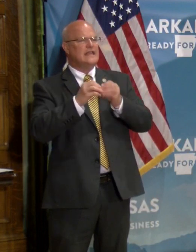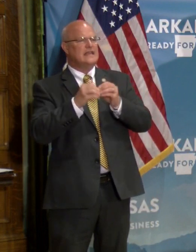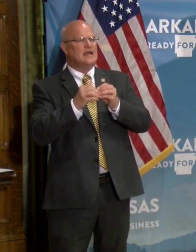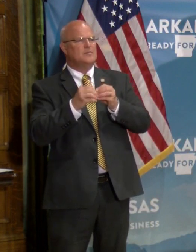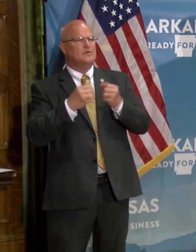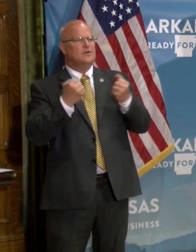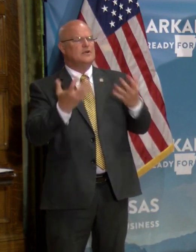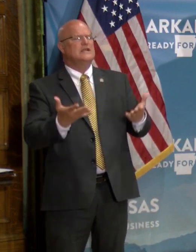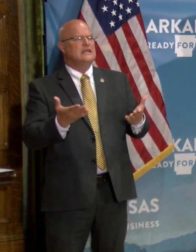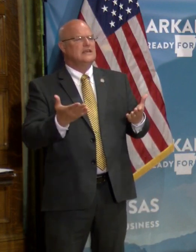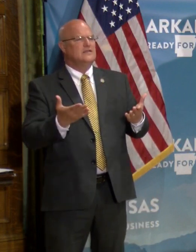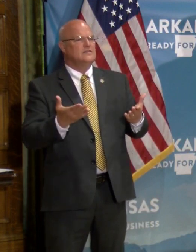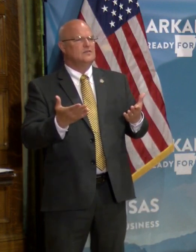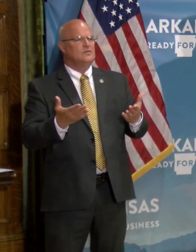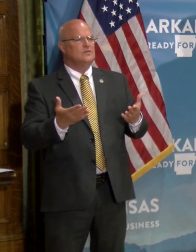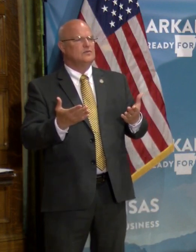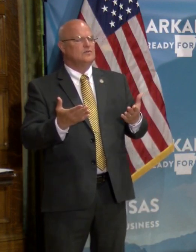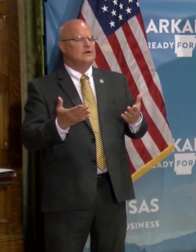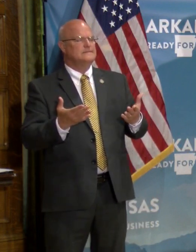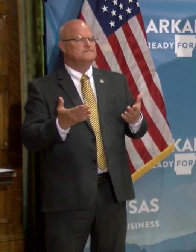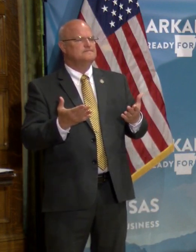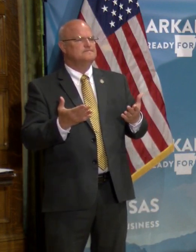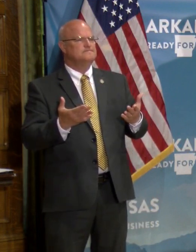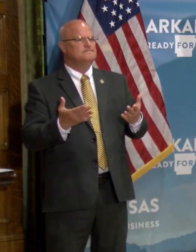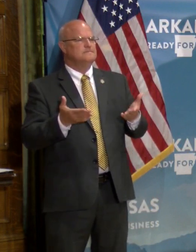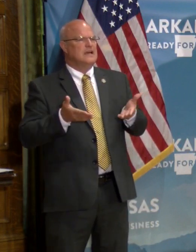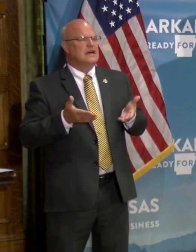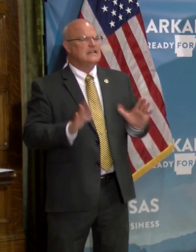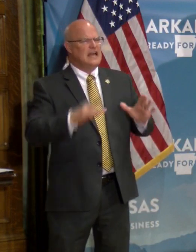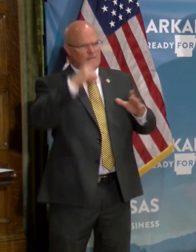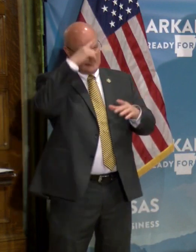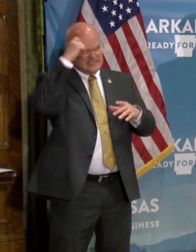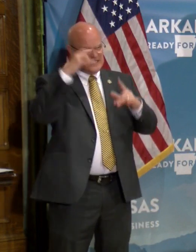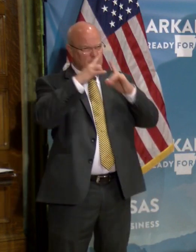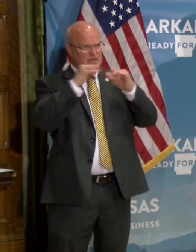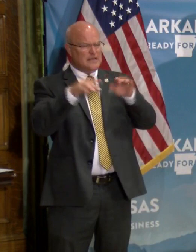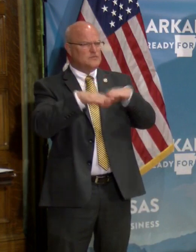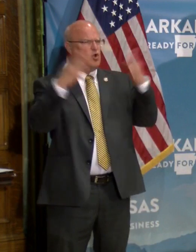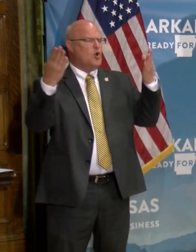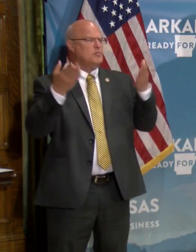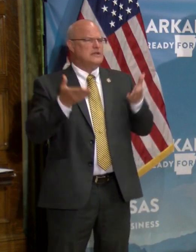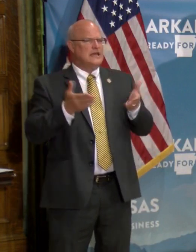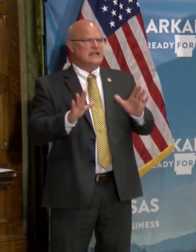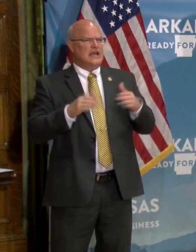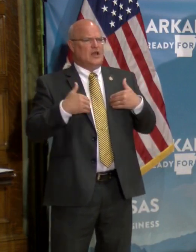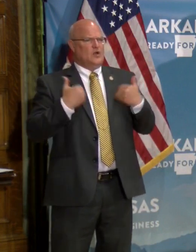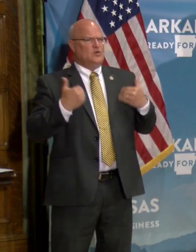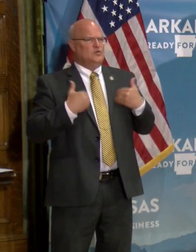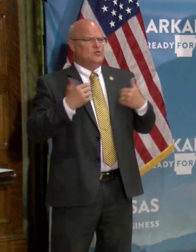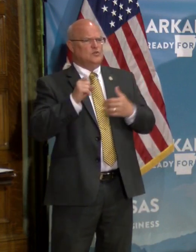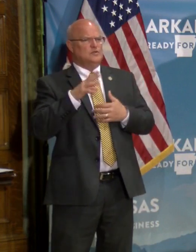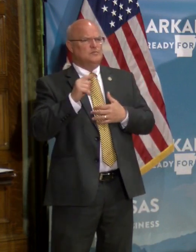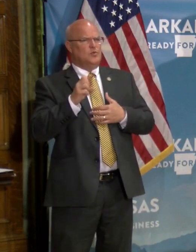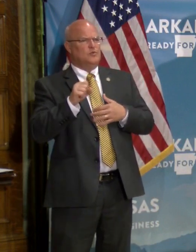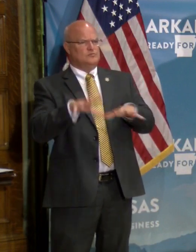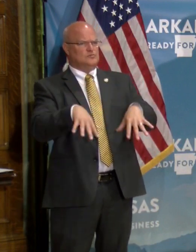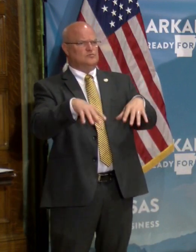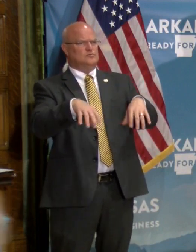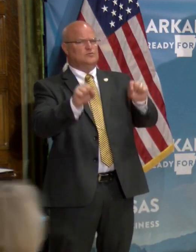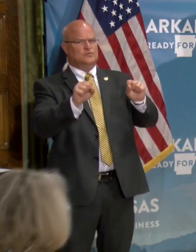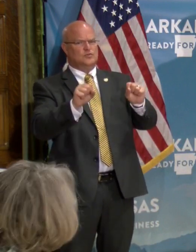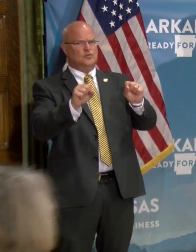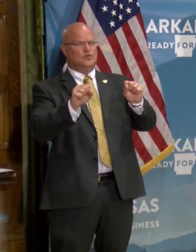give you pause before, uh, you know, allowing summer camps to reopen, allowing youth sports to resume.